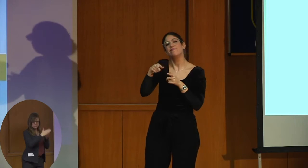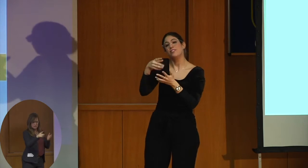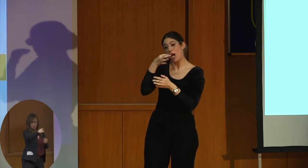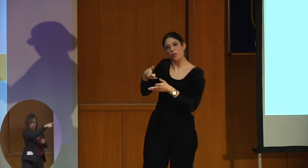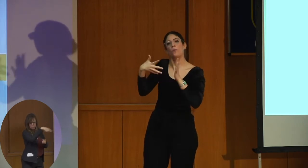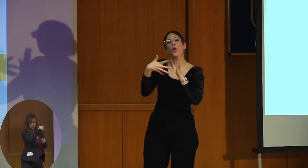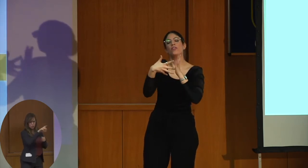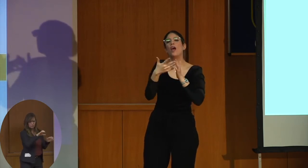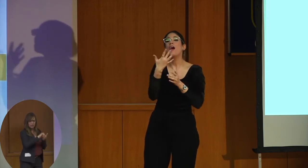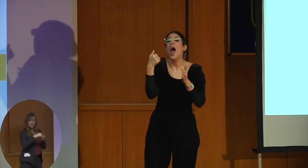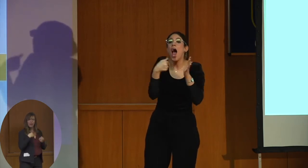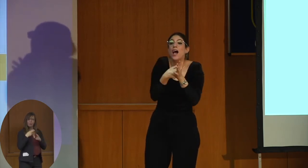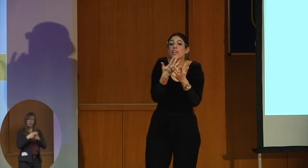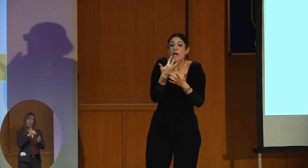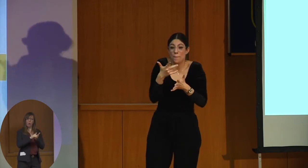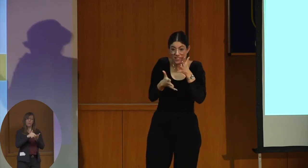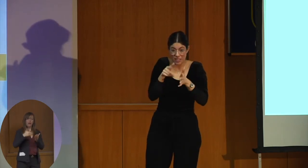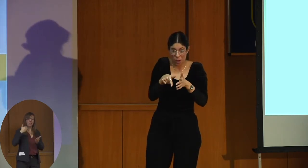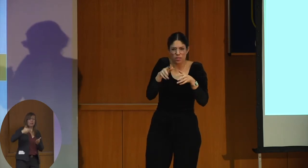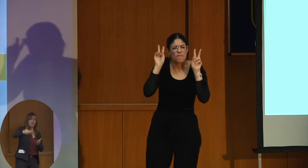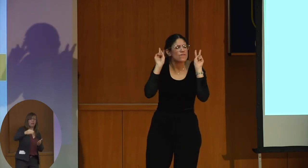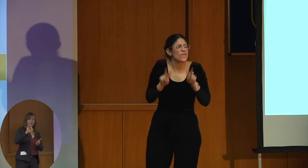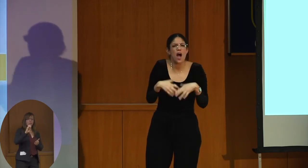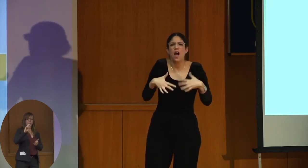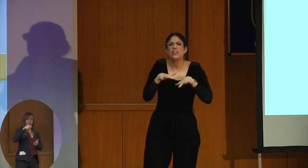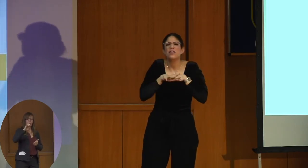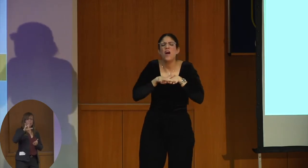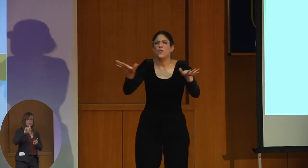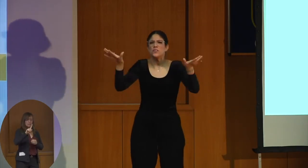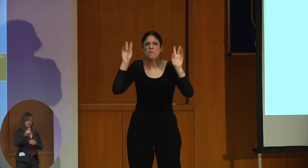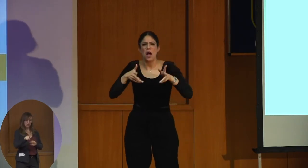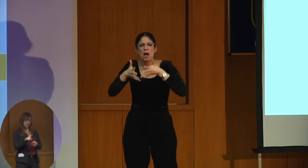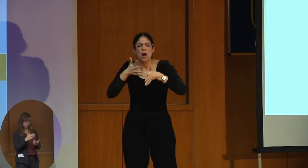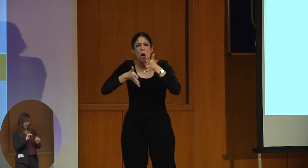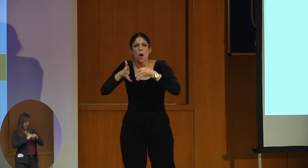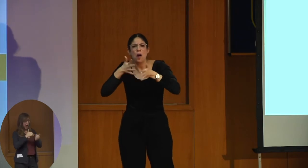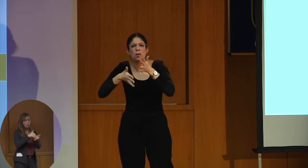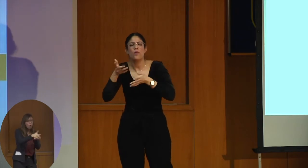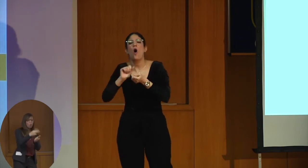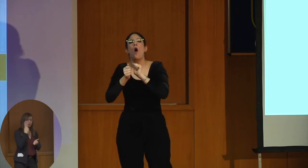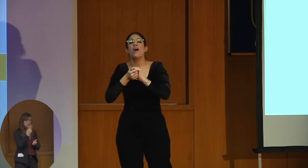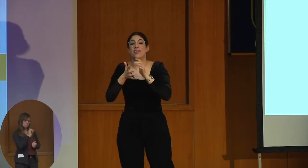question here. We measure, how frequent is this sign in Israel, in ISL?